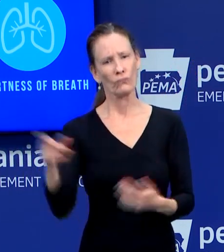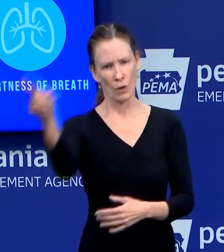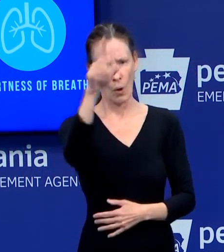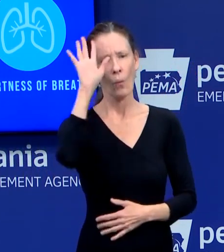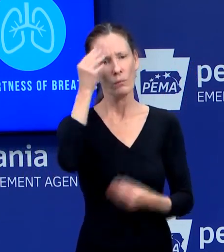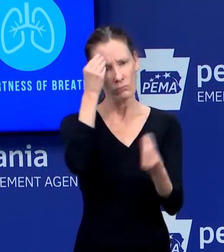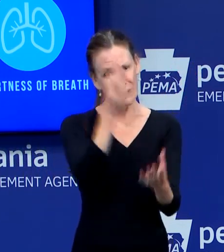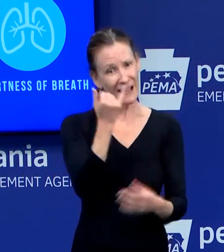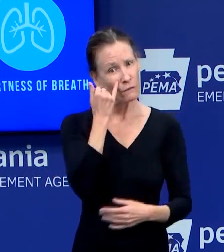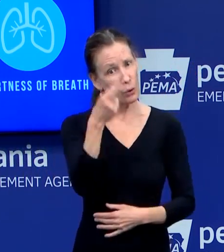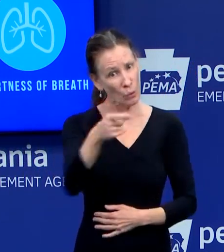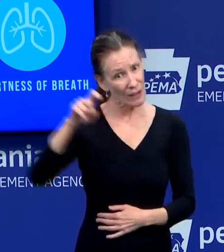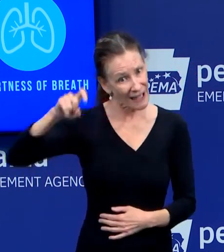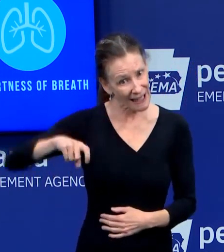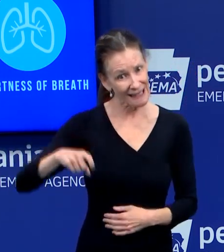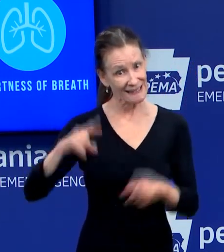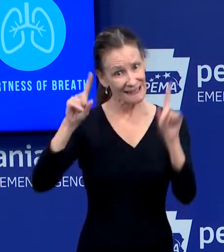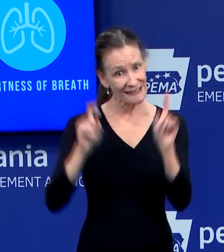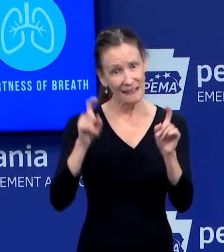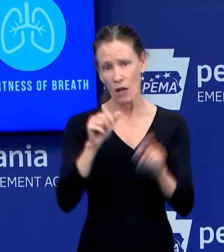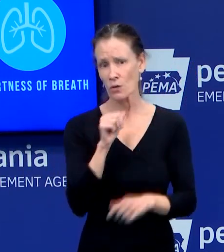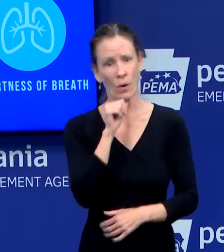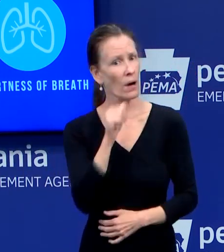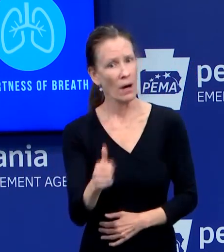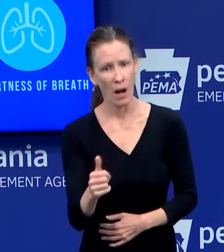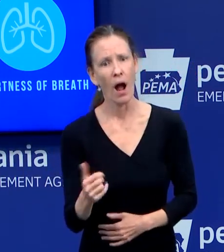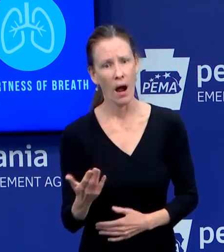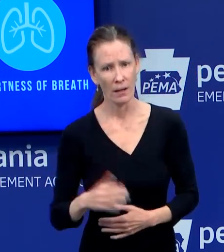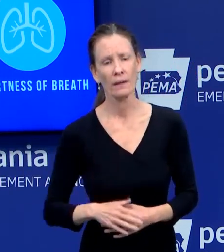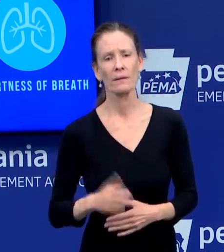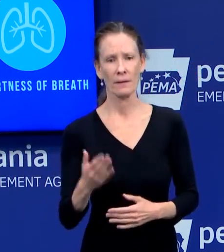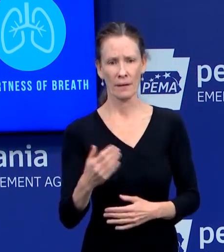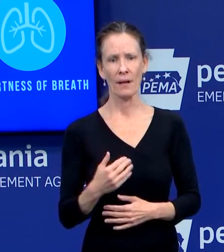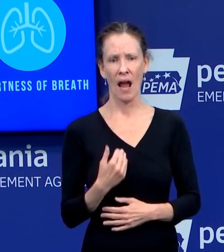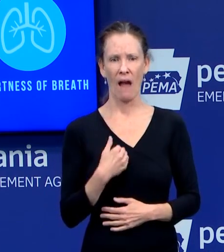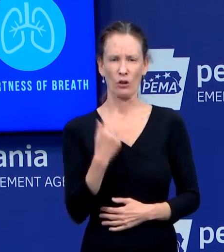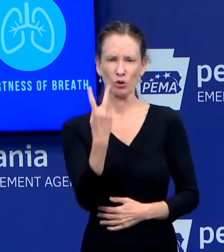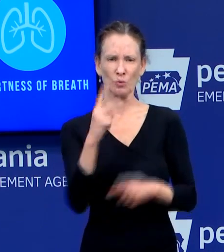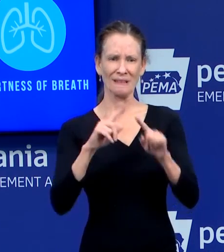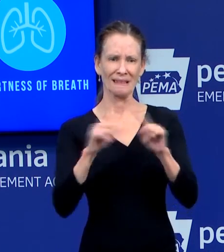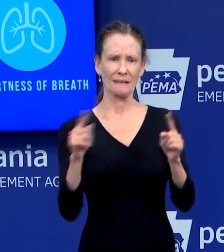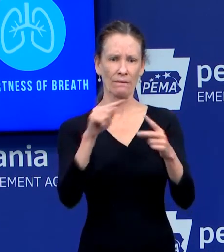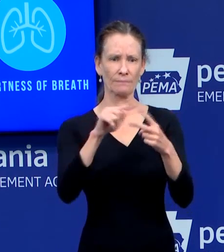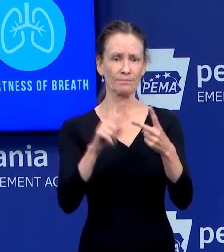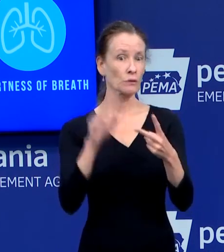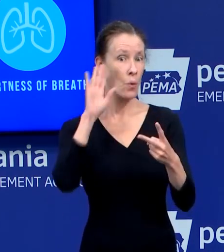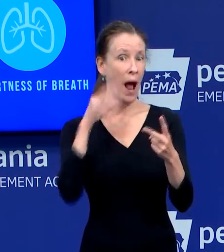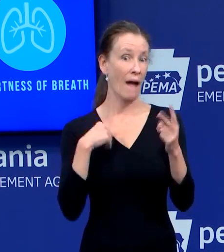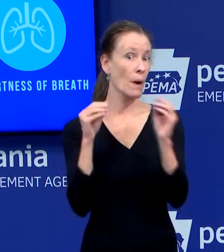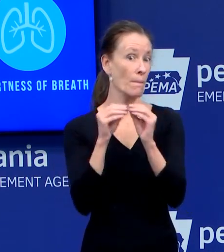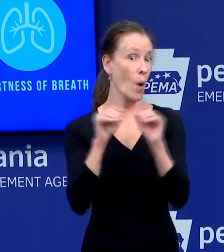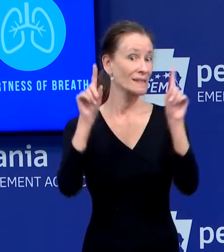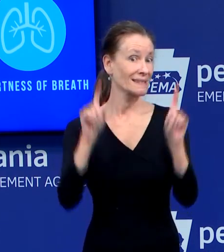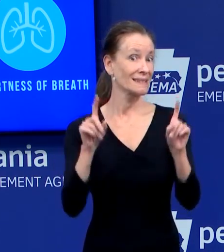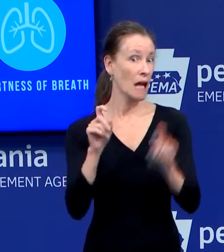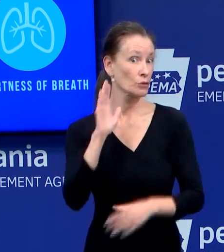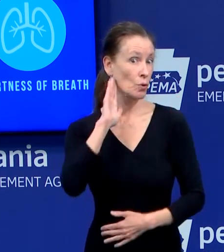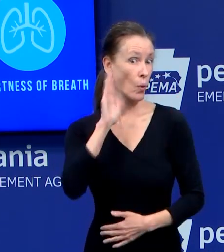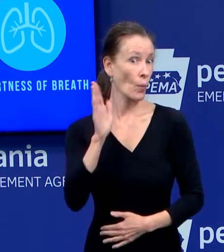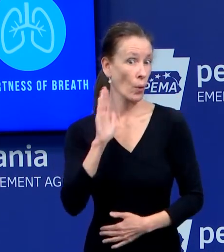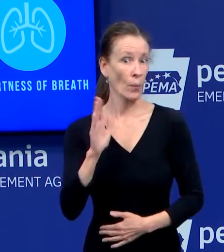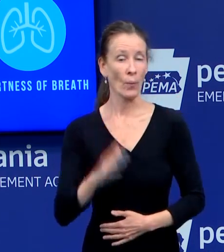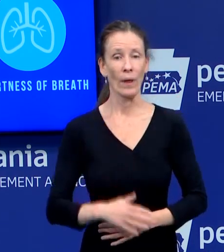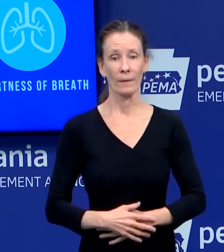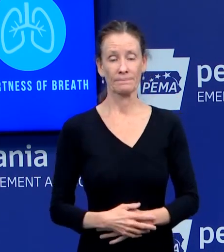are at least two commercial providers that will do that now. There are more coming up next week and we're aware of hospitals and health